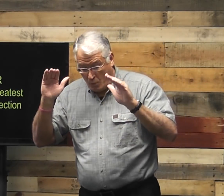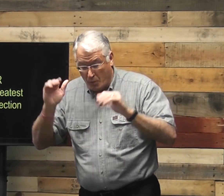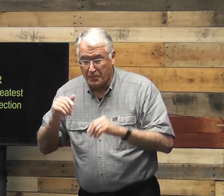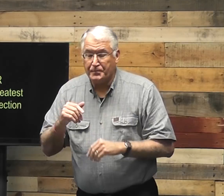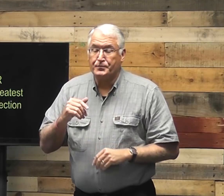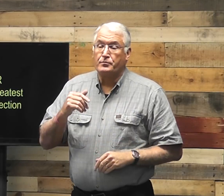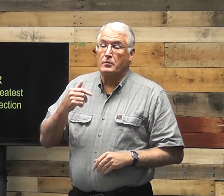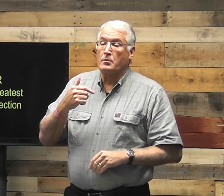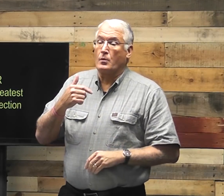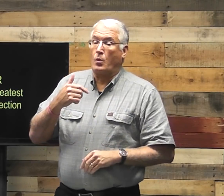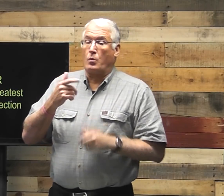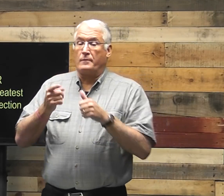that.